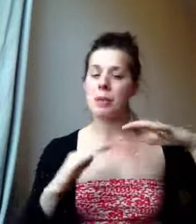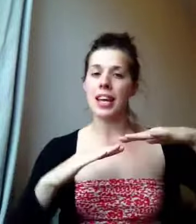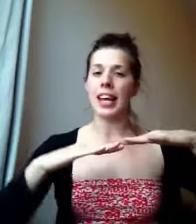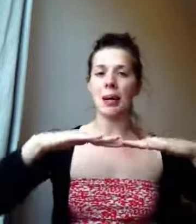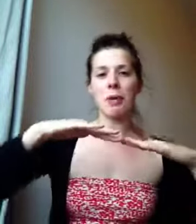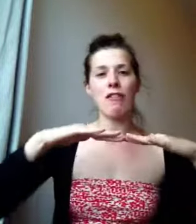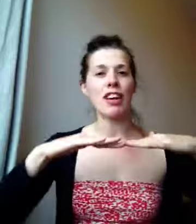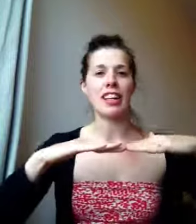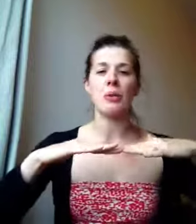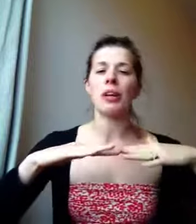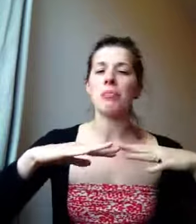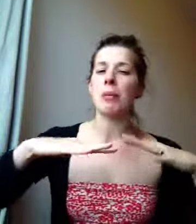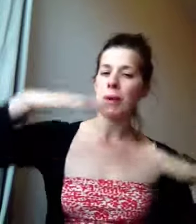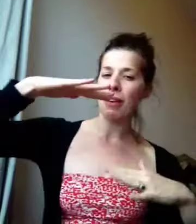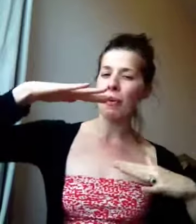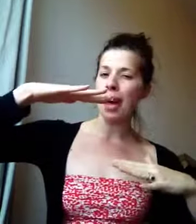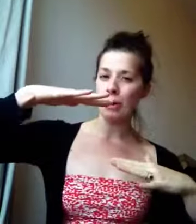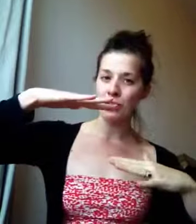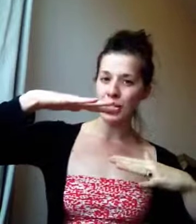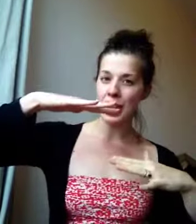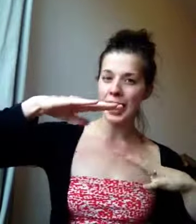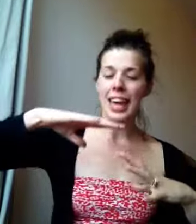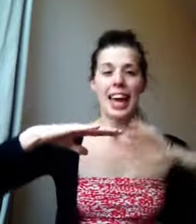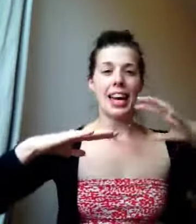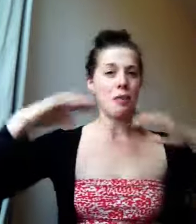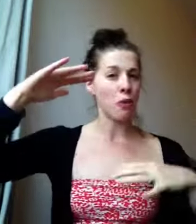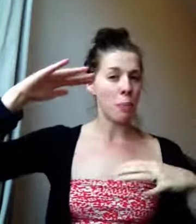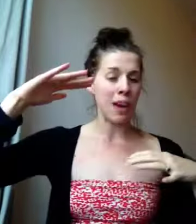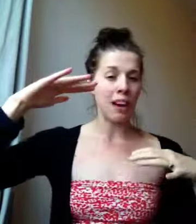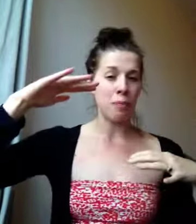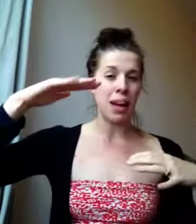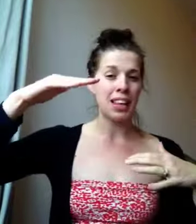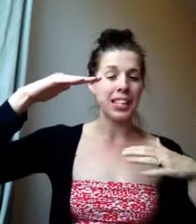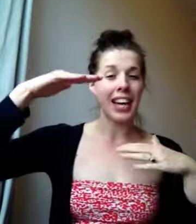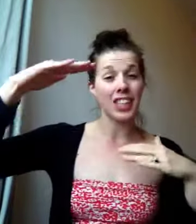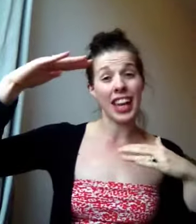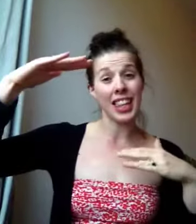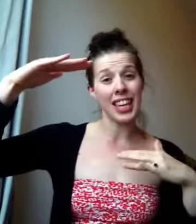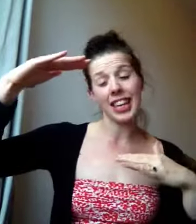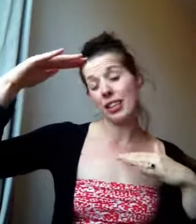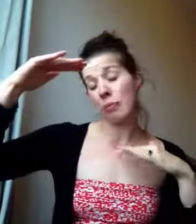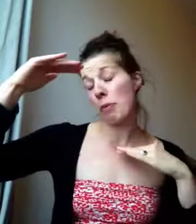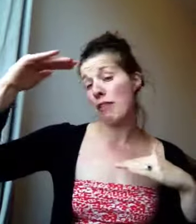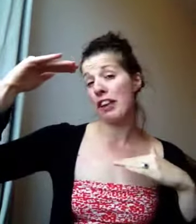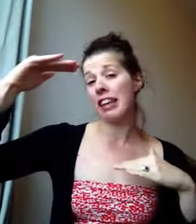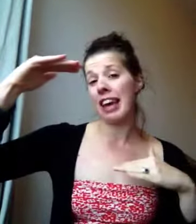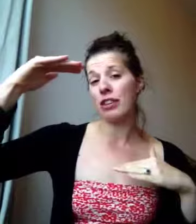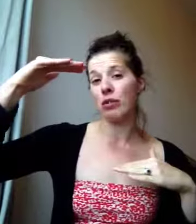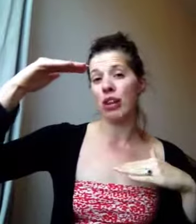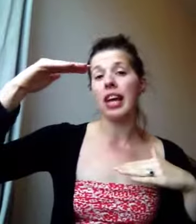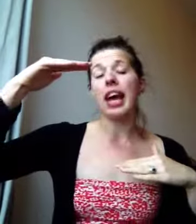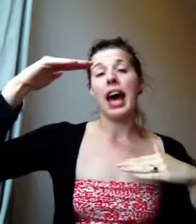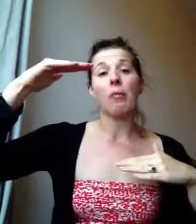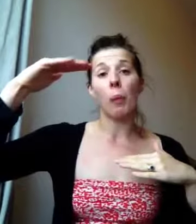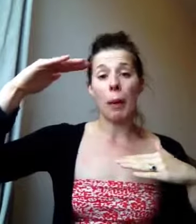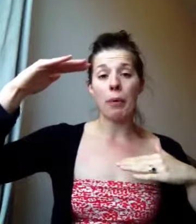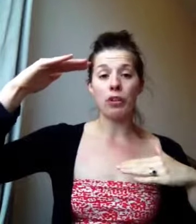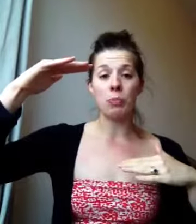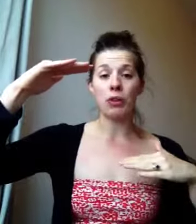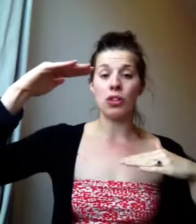be in like perfect equilibrium, but if we're out of sync and if we're a bit out of balance, actually I think it's perfectly natural where possible to